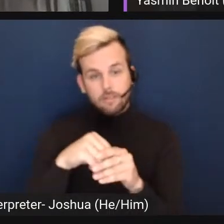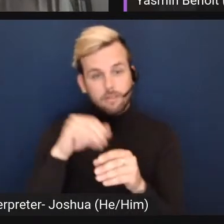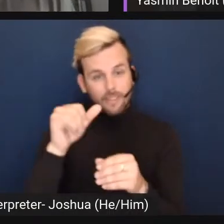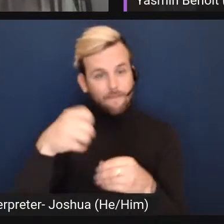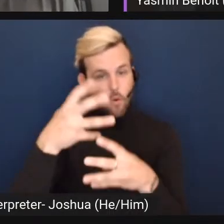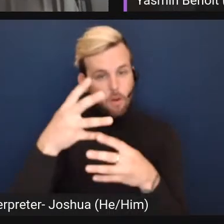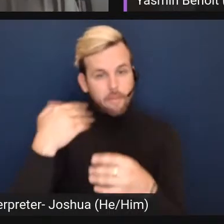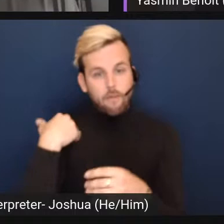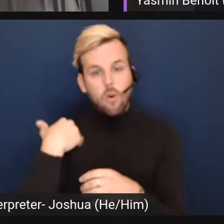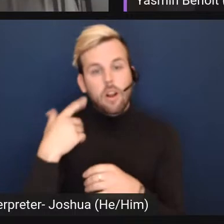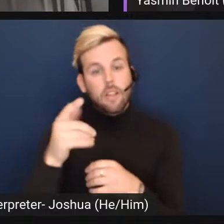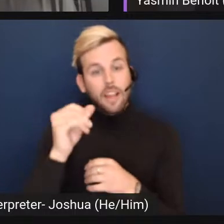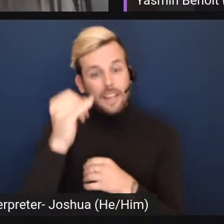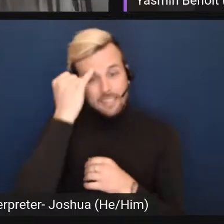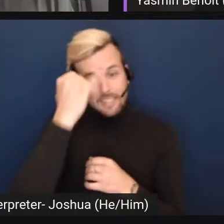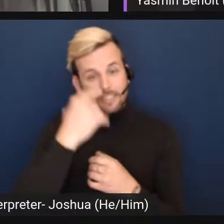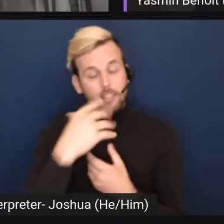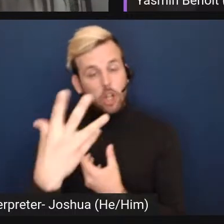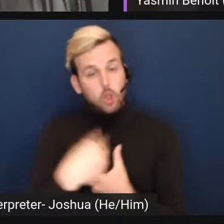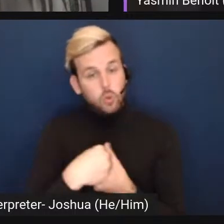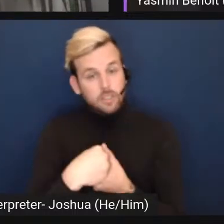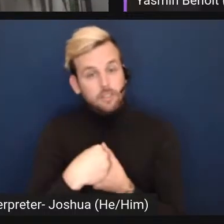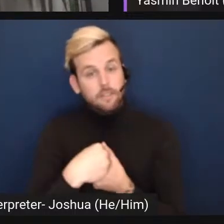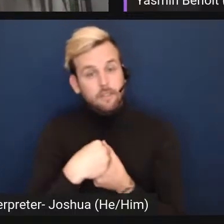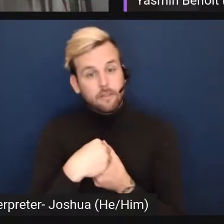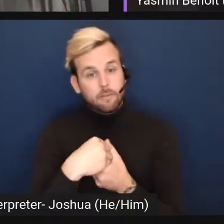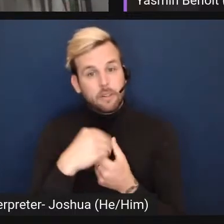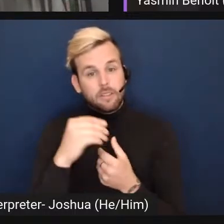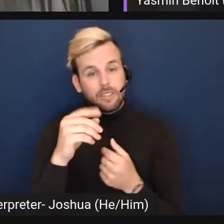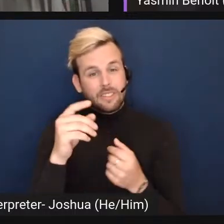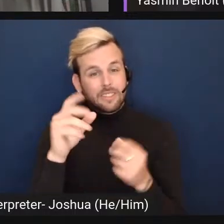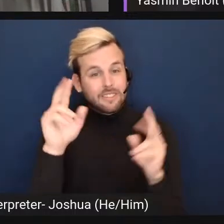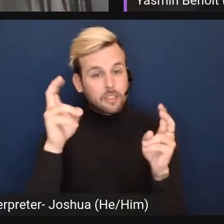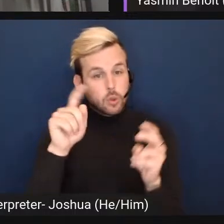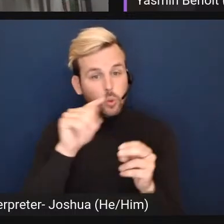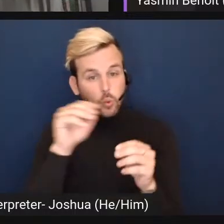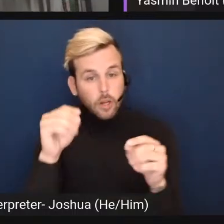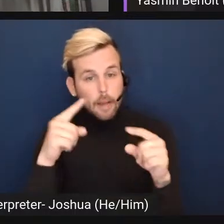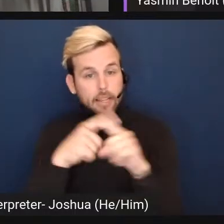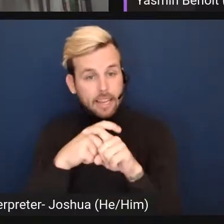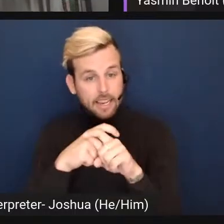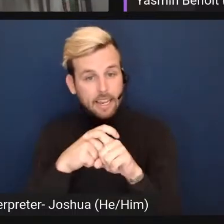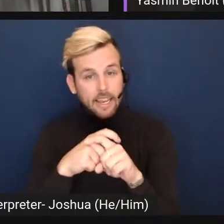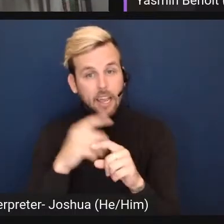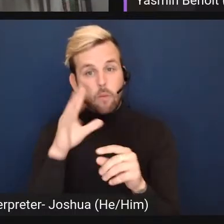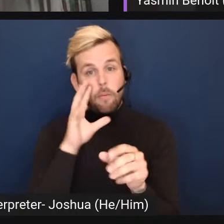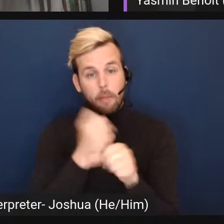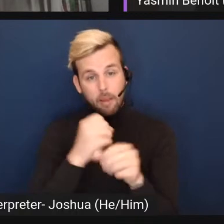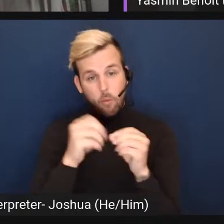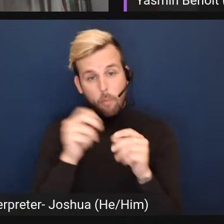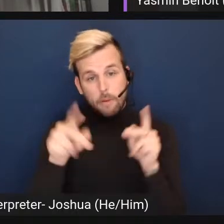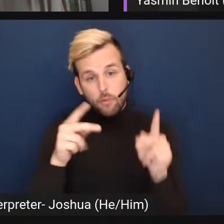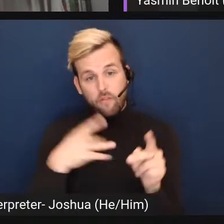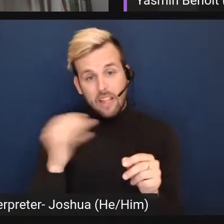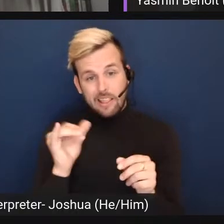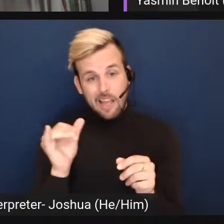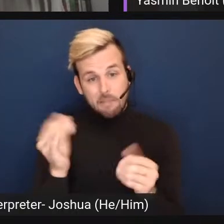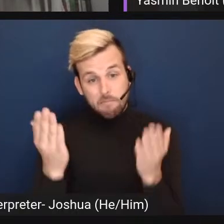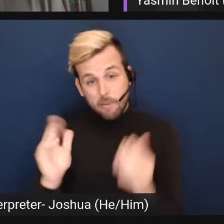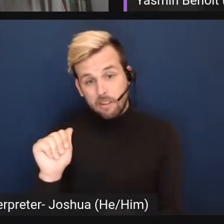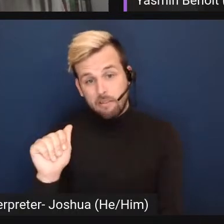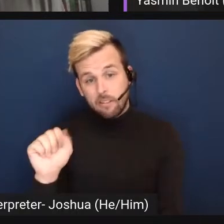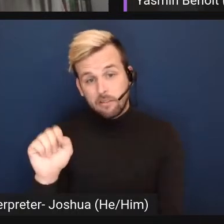bit this idea that it's inclusive to the point of being too complicated and that it's going to make more people feel like they might be